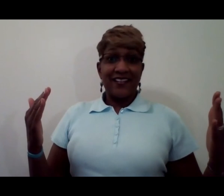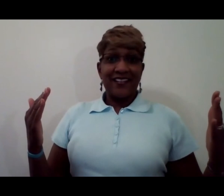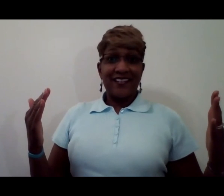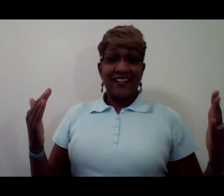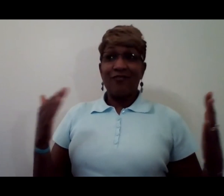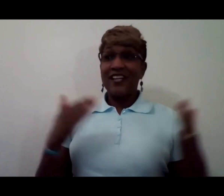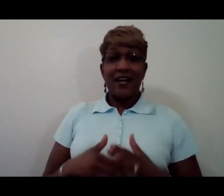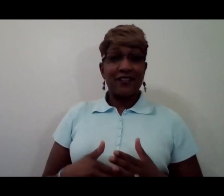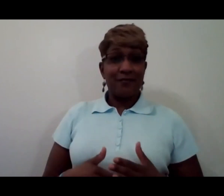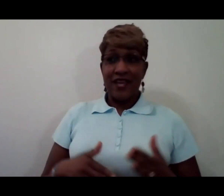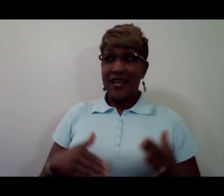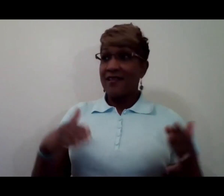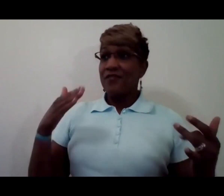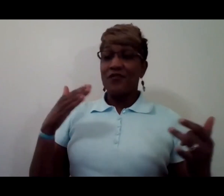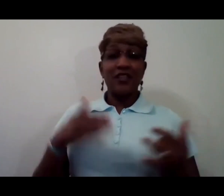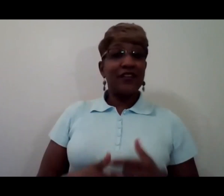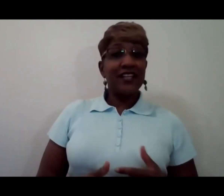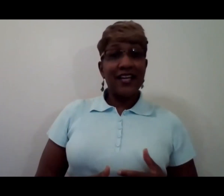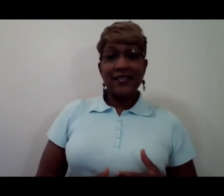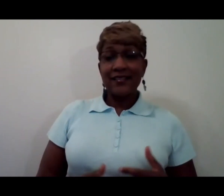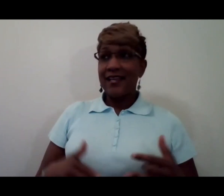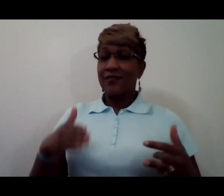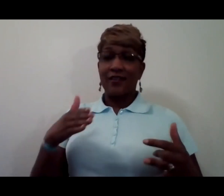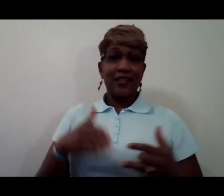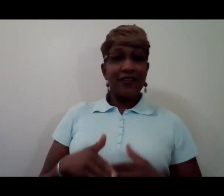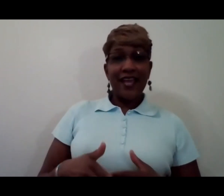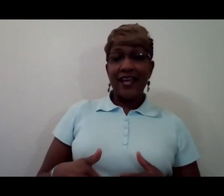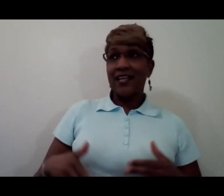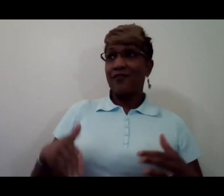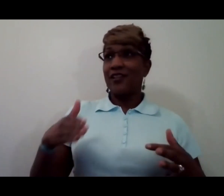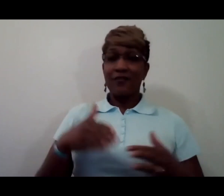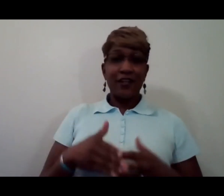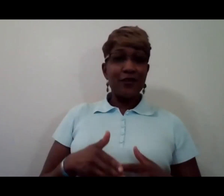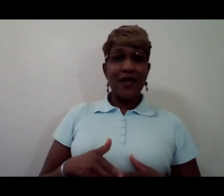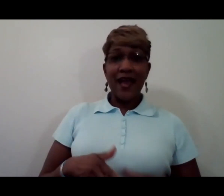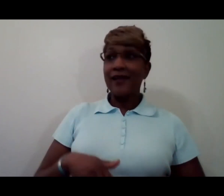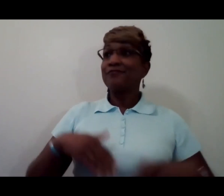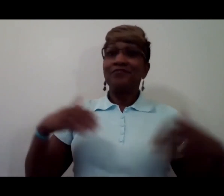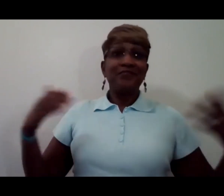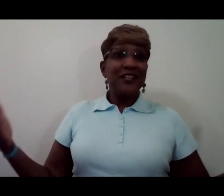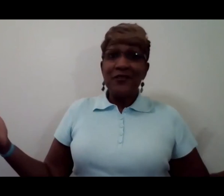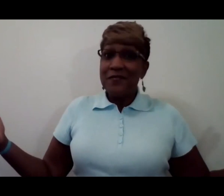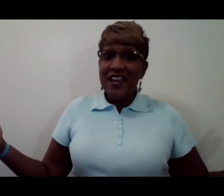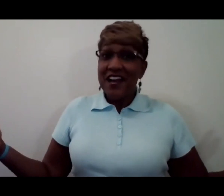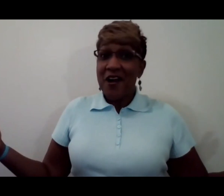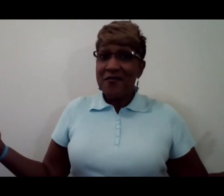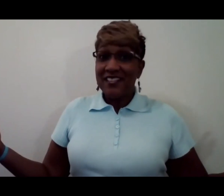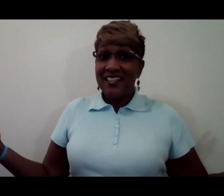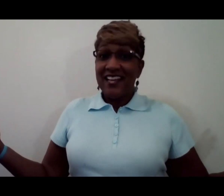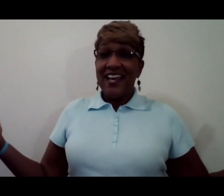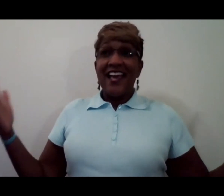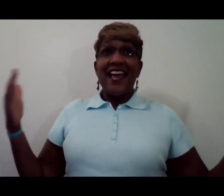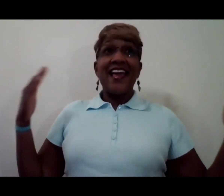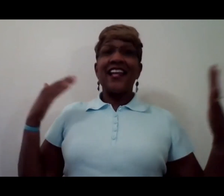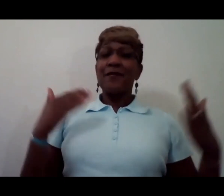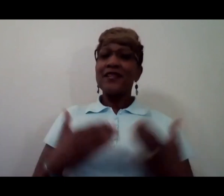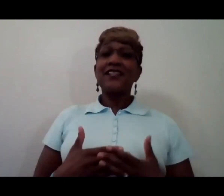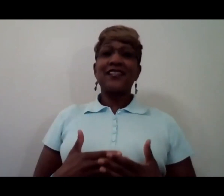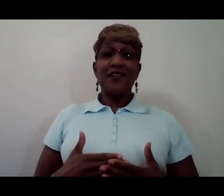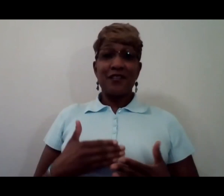reach out to me if you live in the United States if you live in Canada if you live in the UK you can be a coach and let me just tell you